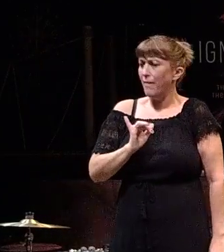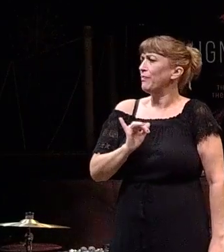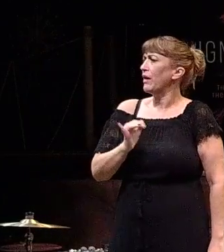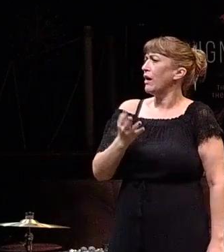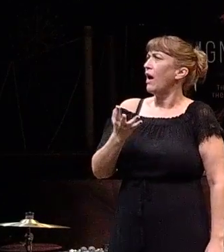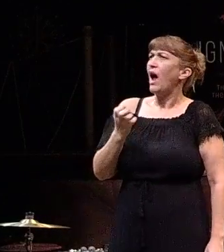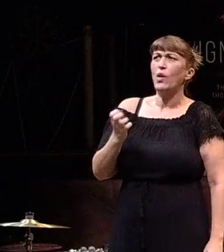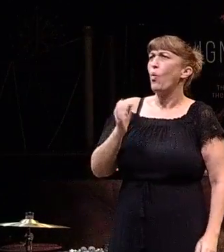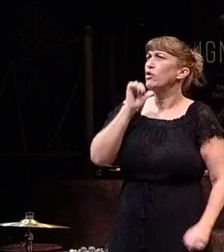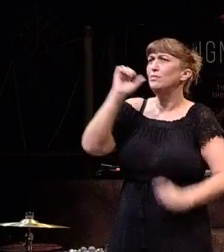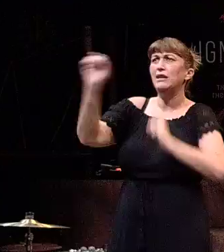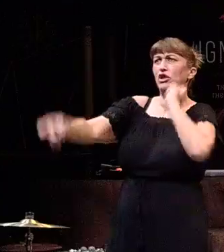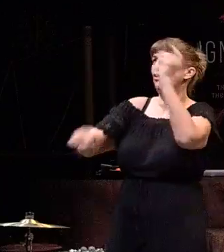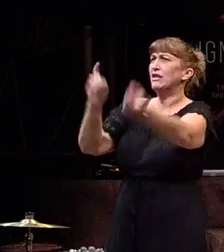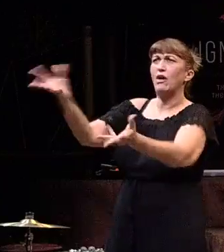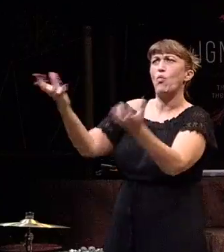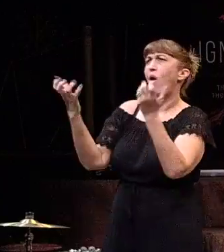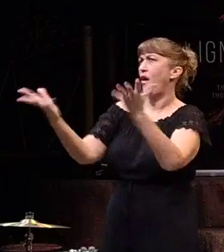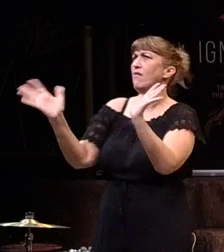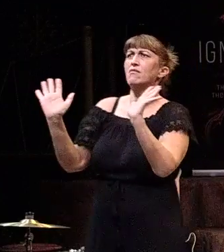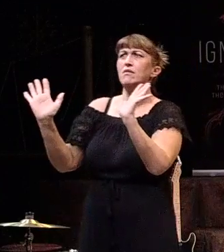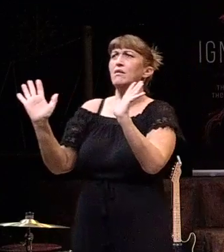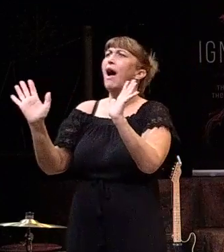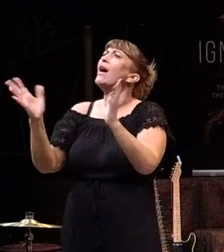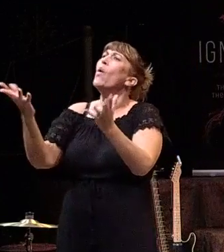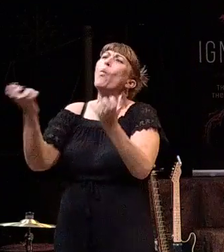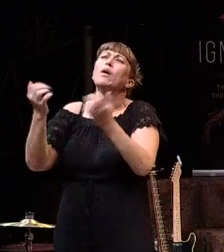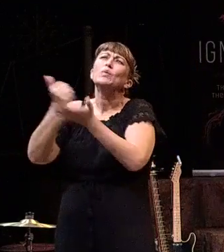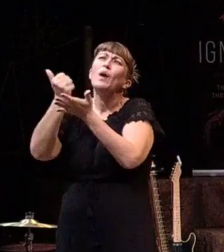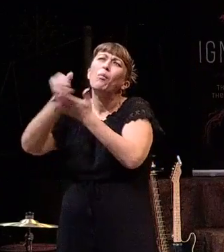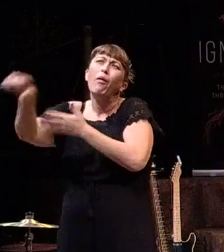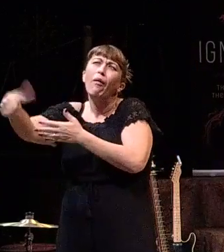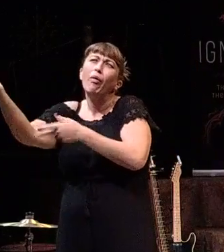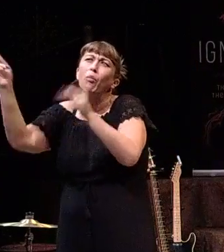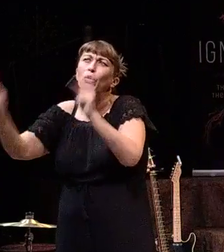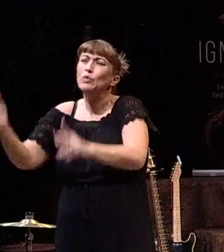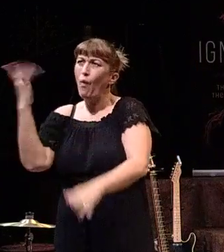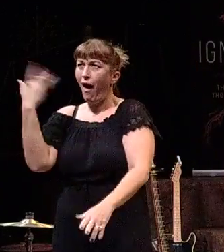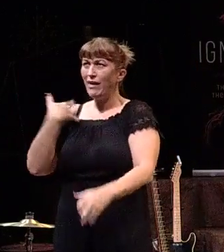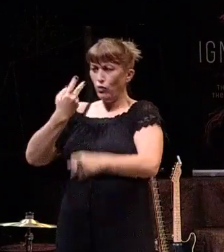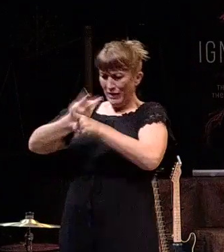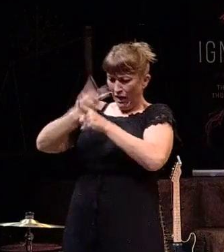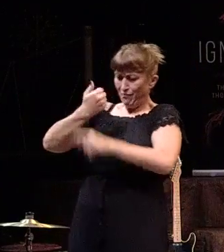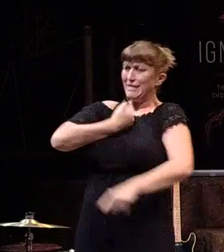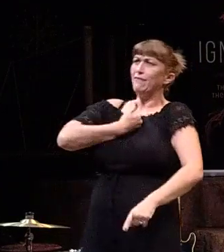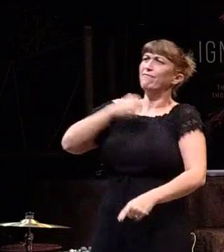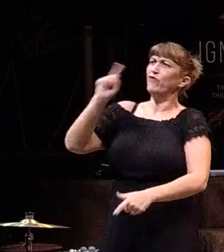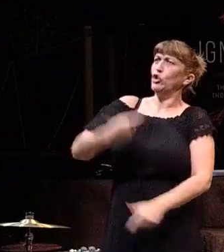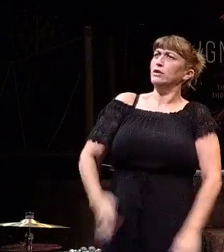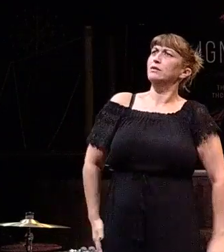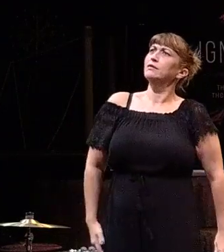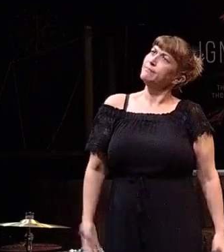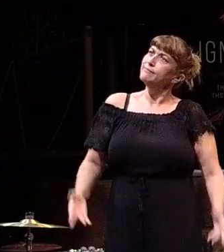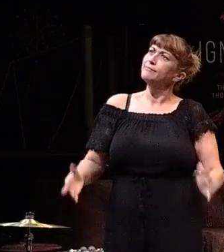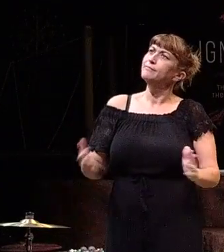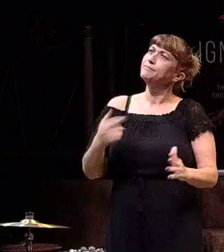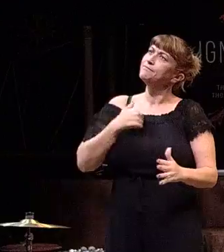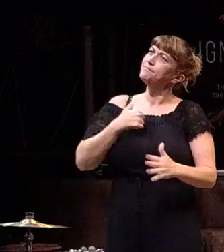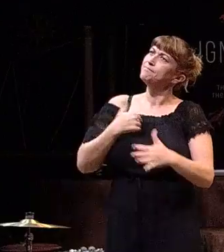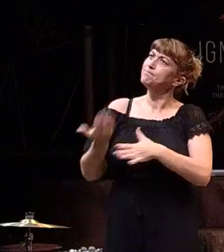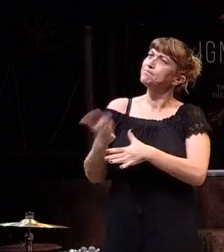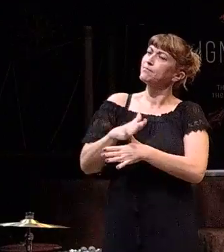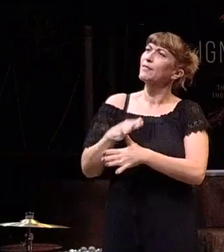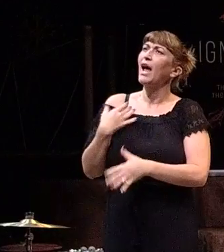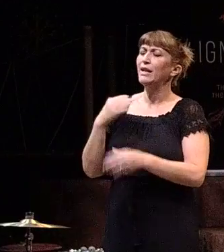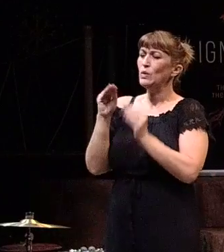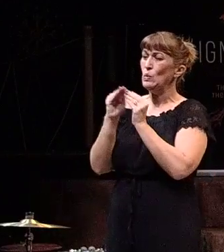don't want to be generous. I don't want to help this other person who's in need because I need to take care of myself first. I need to work